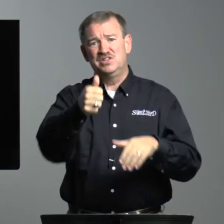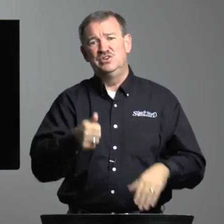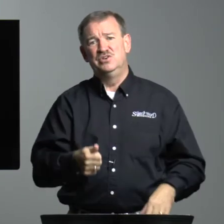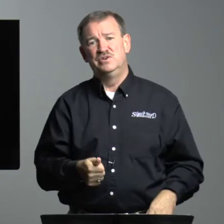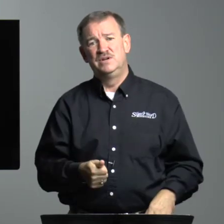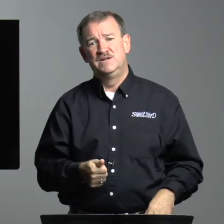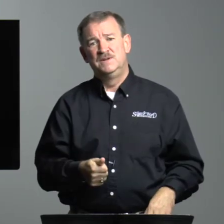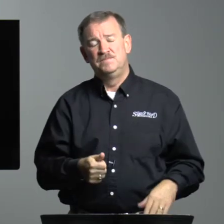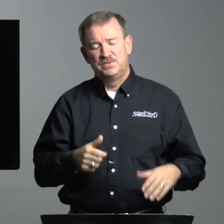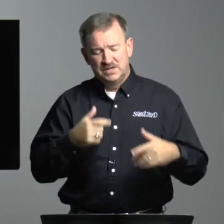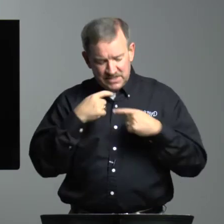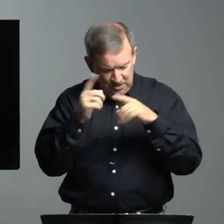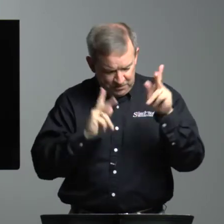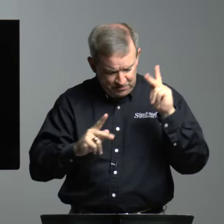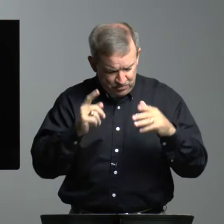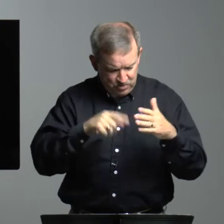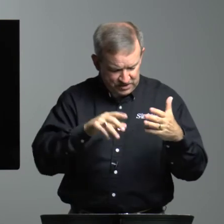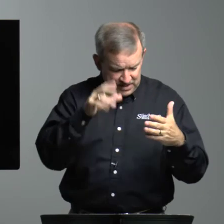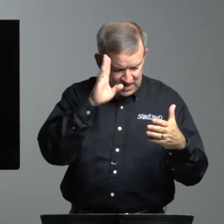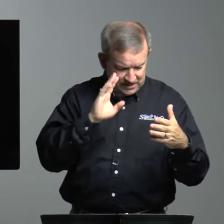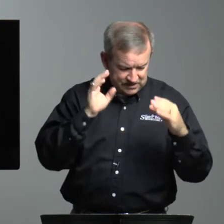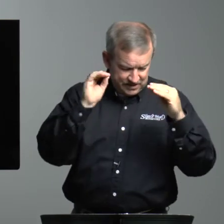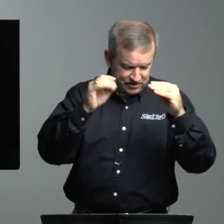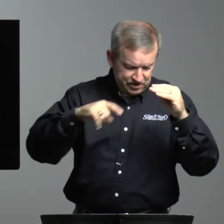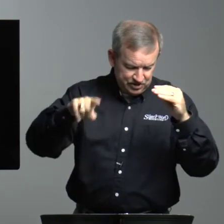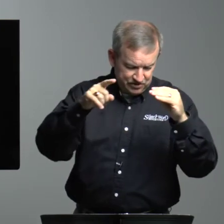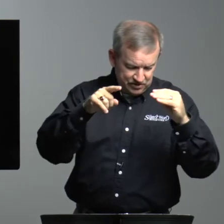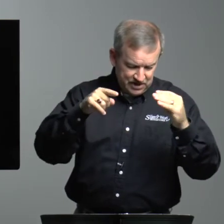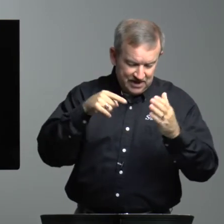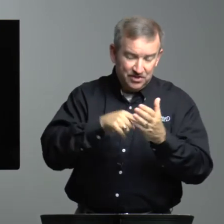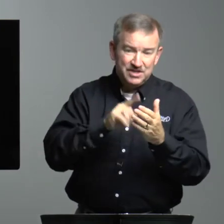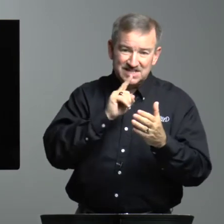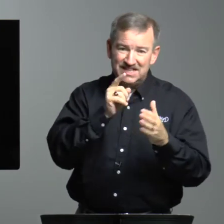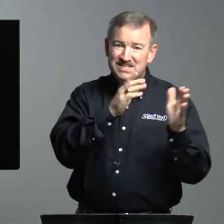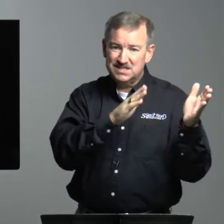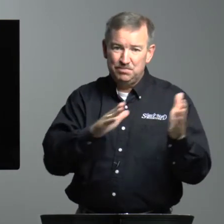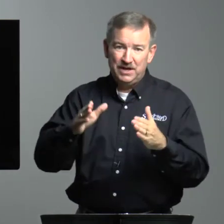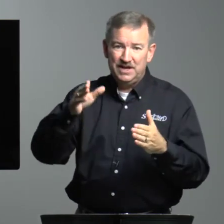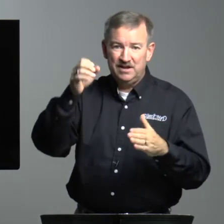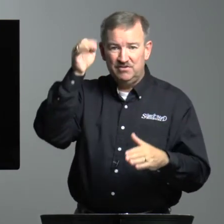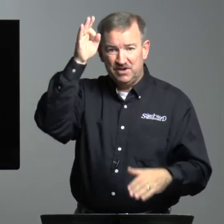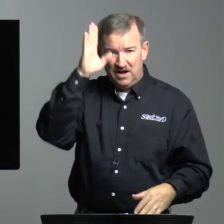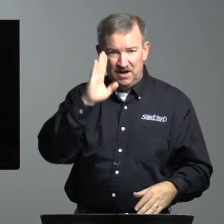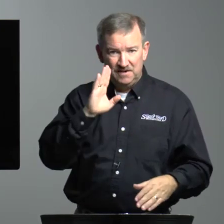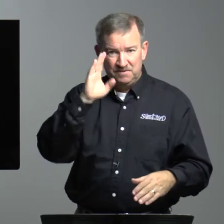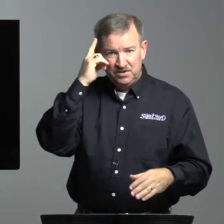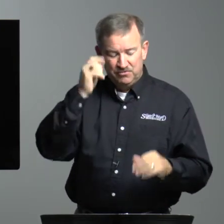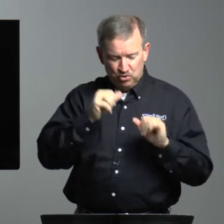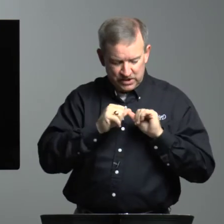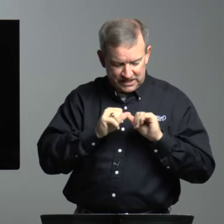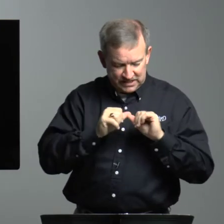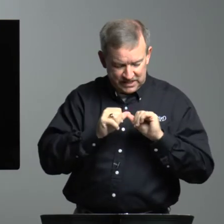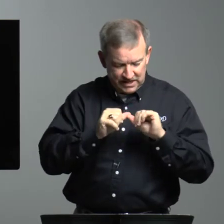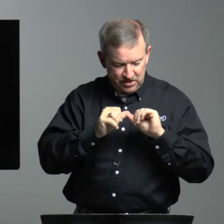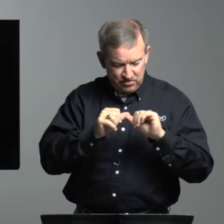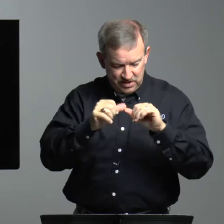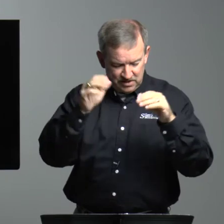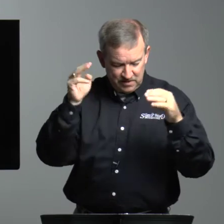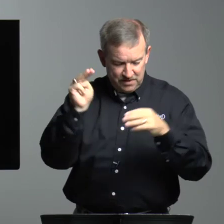you. Tell people what God is teaching you. This is the plan of God for continuing the